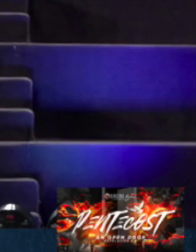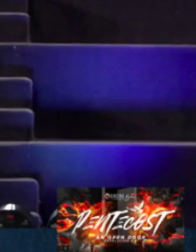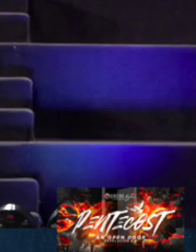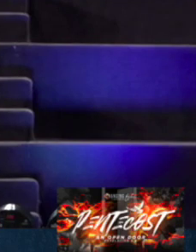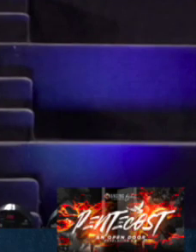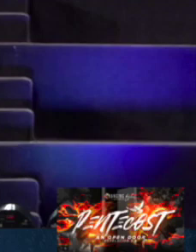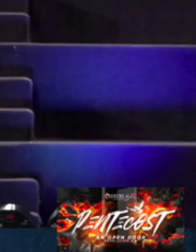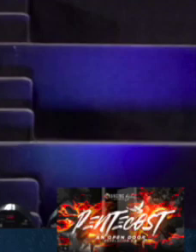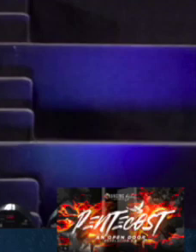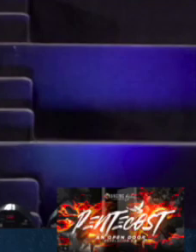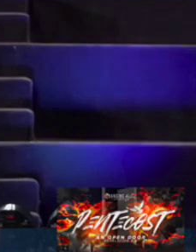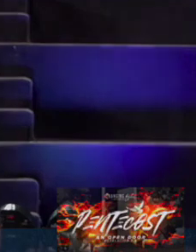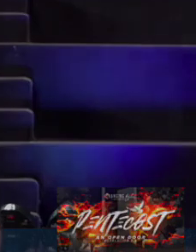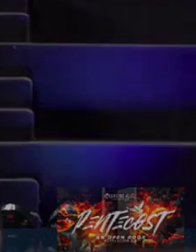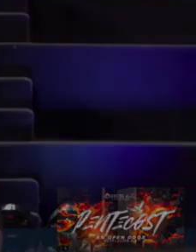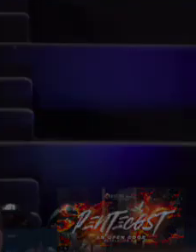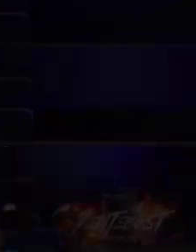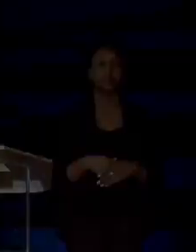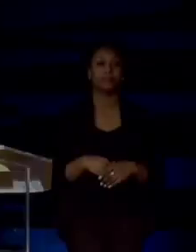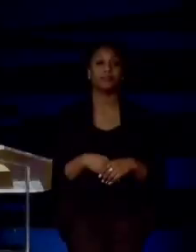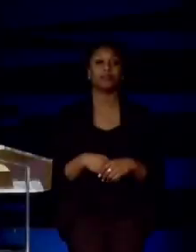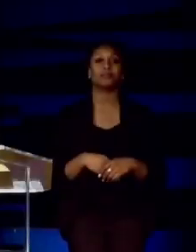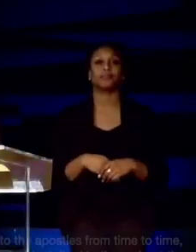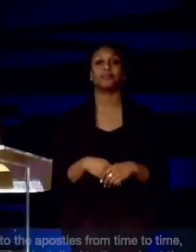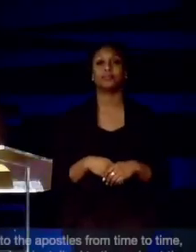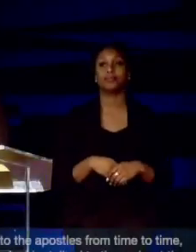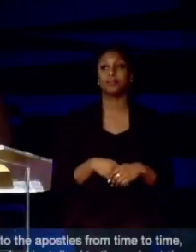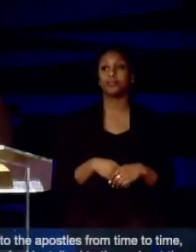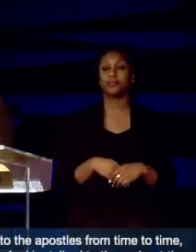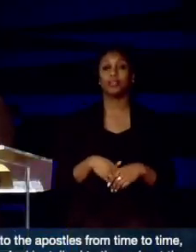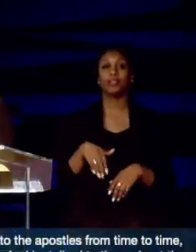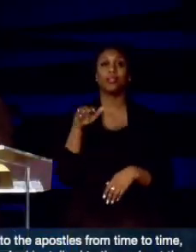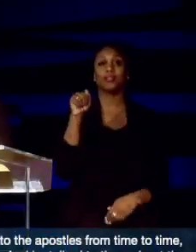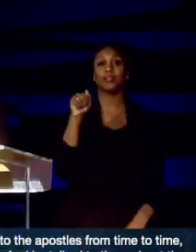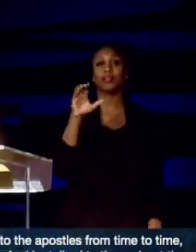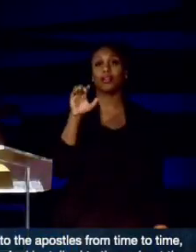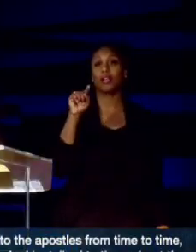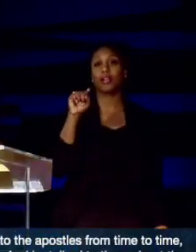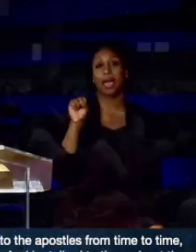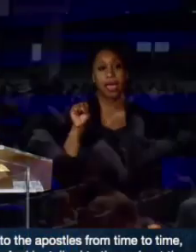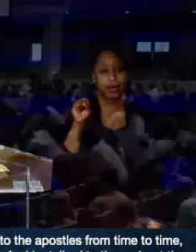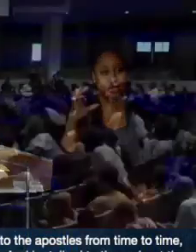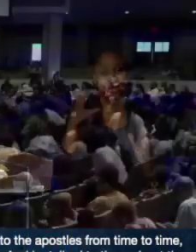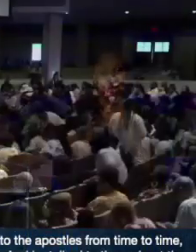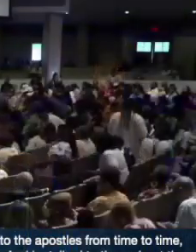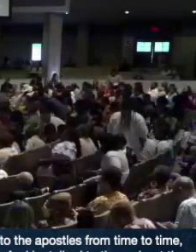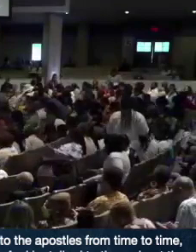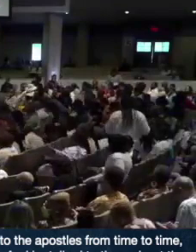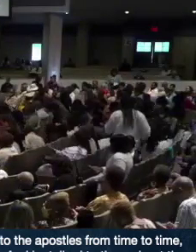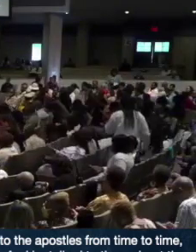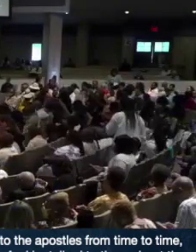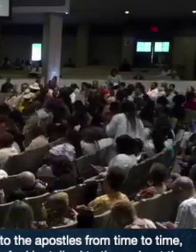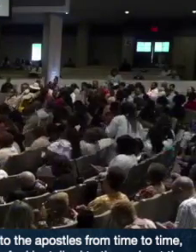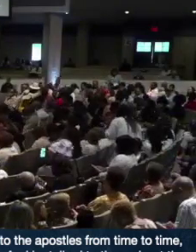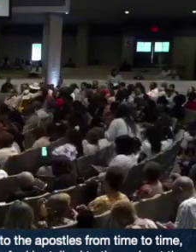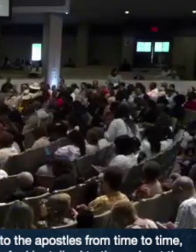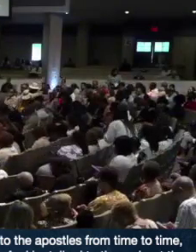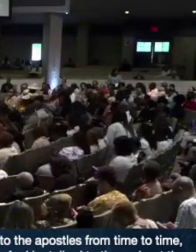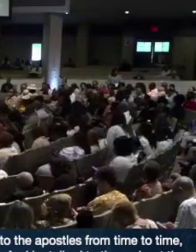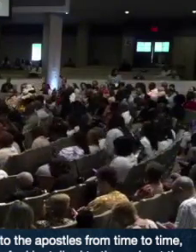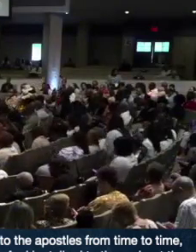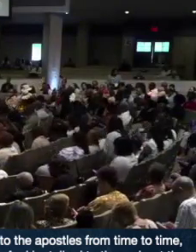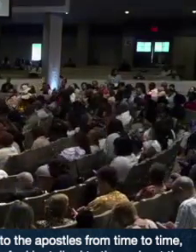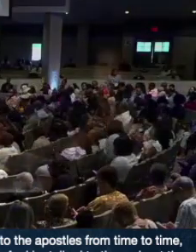Keep it locked right here. I'll be right back. Acts chapter 1. Only one verse there. Verse number